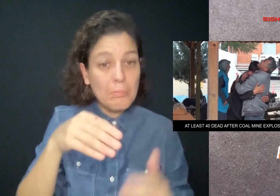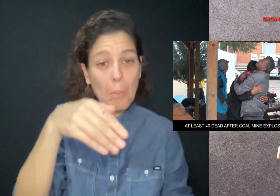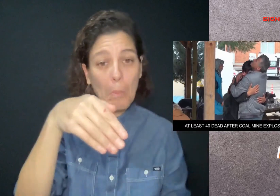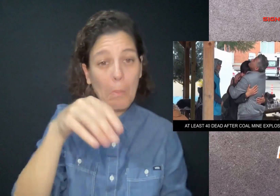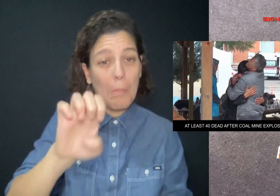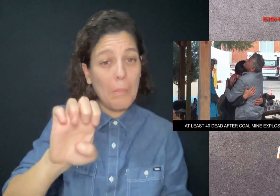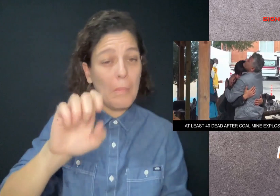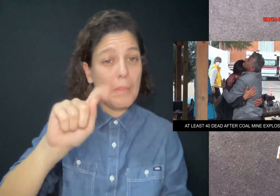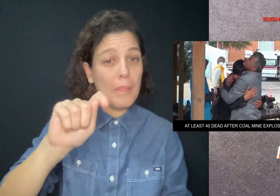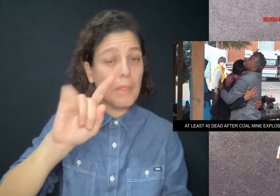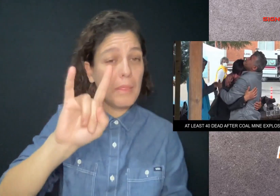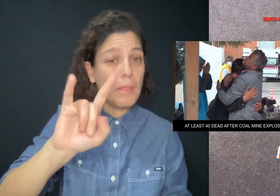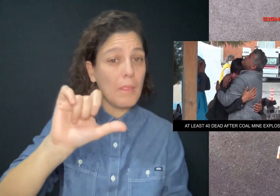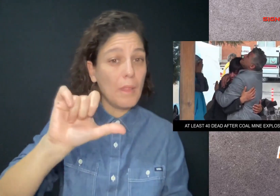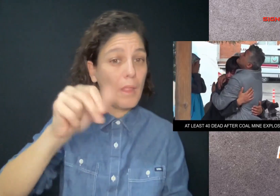methane, in the mine.